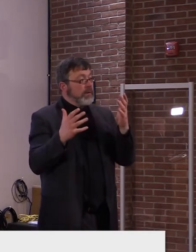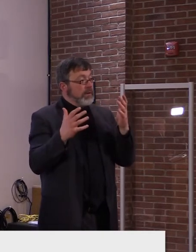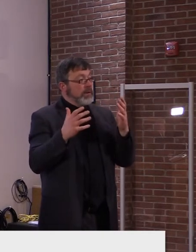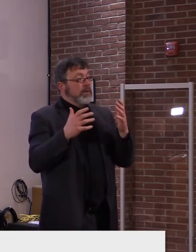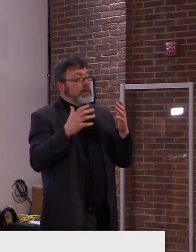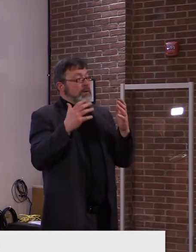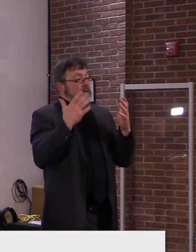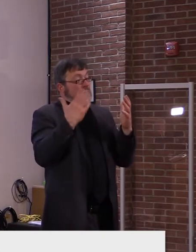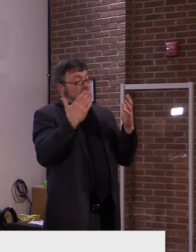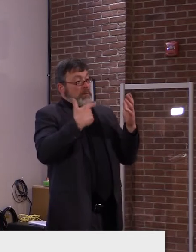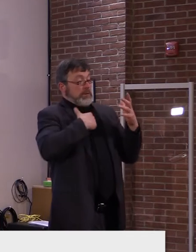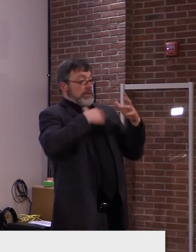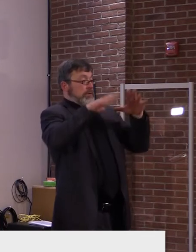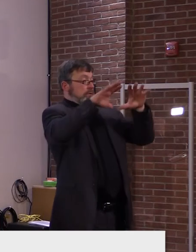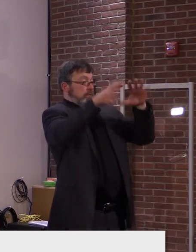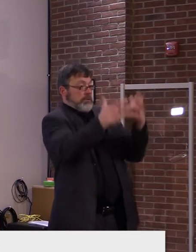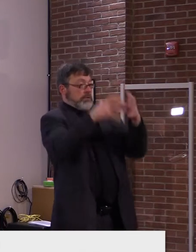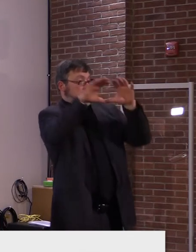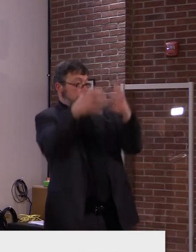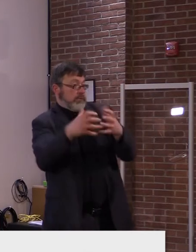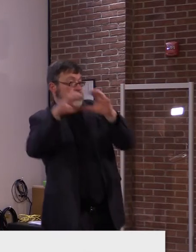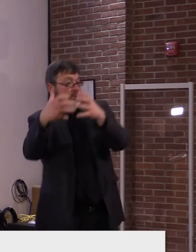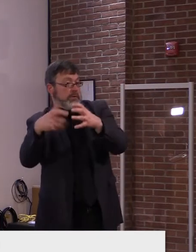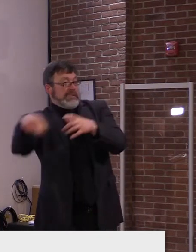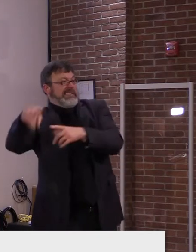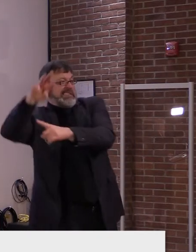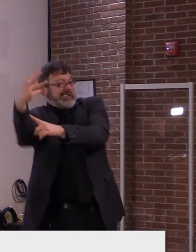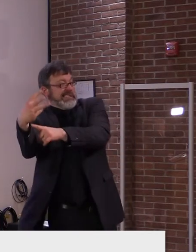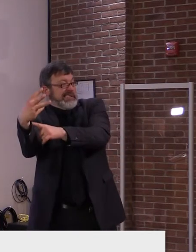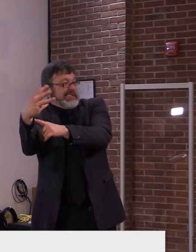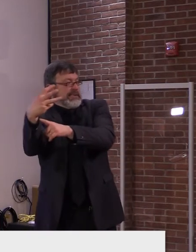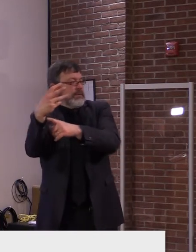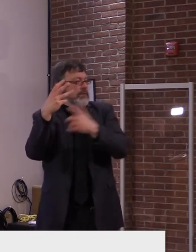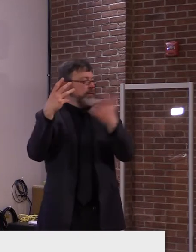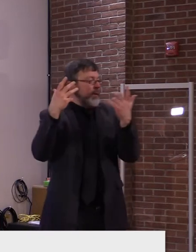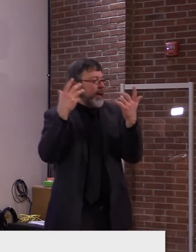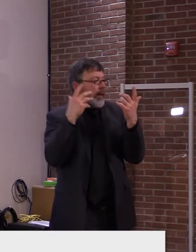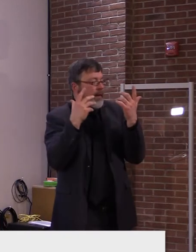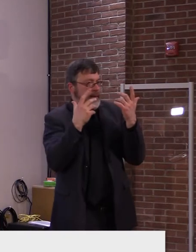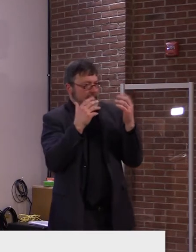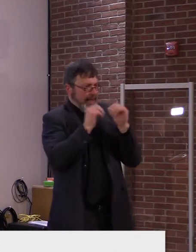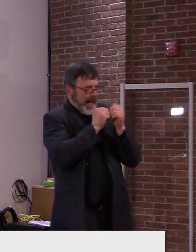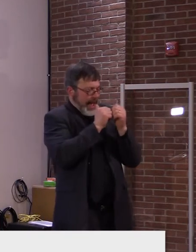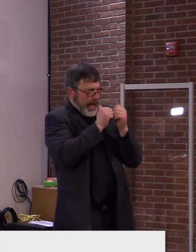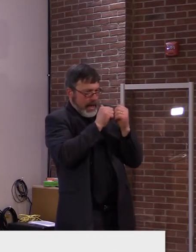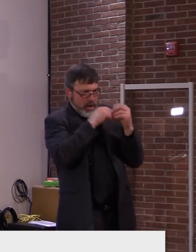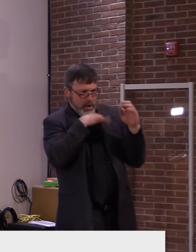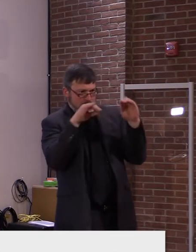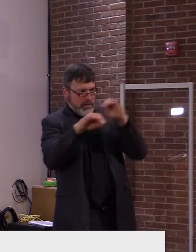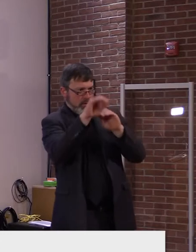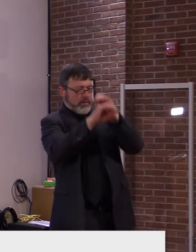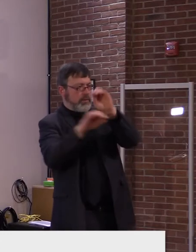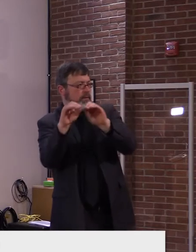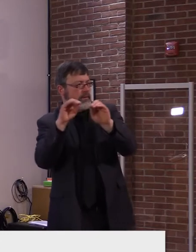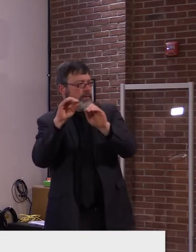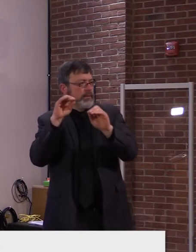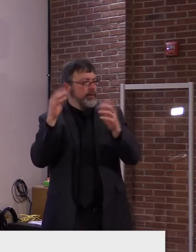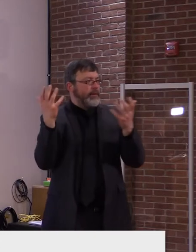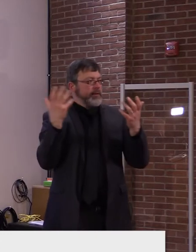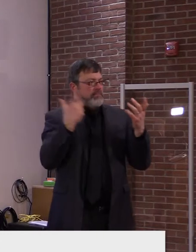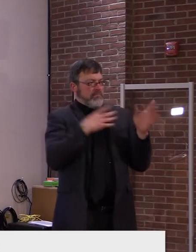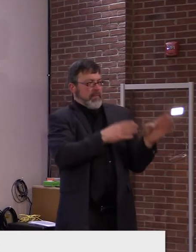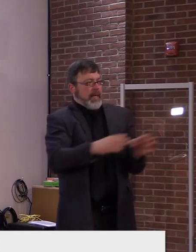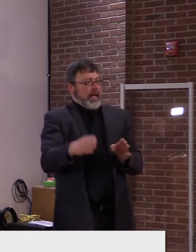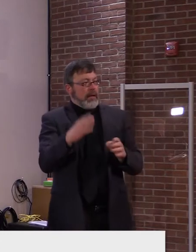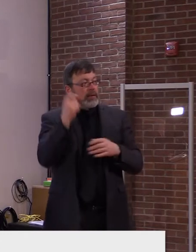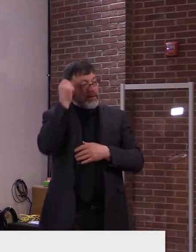right now and trying to figure out what we're going to do with phase six. Phase five is what the, what Dr. Levine just talked about when